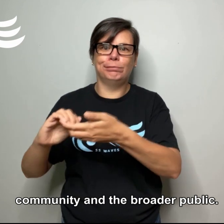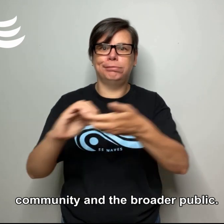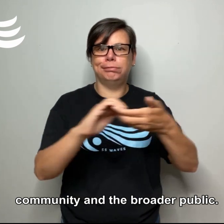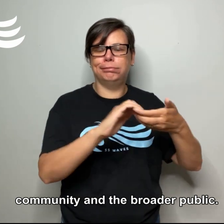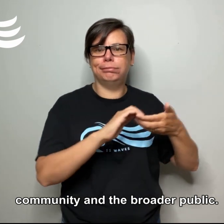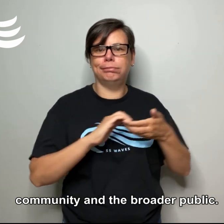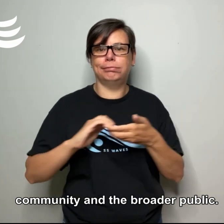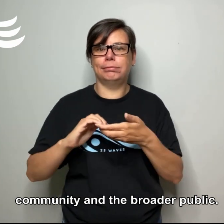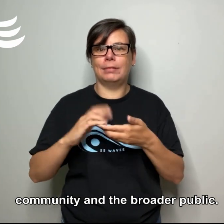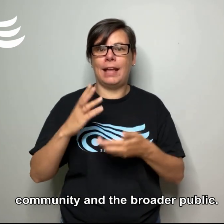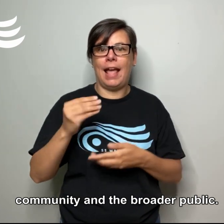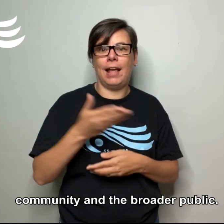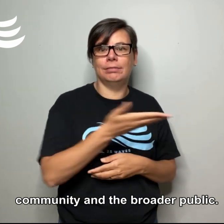the broader public.